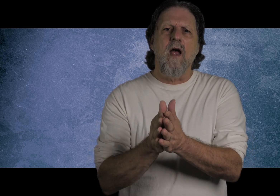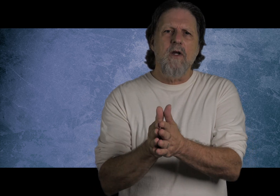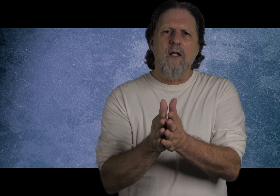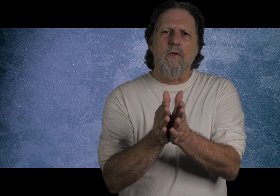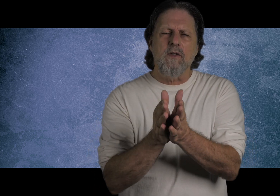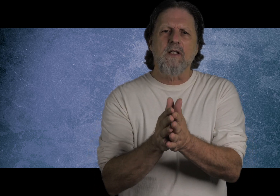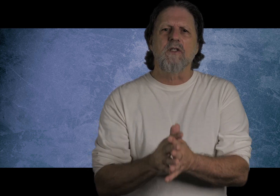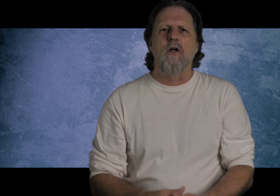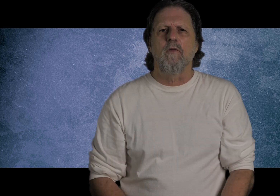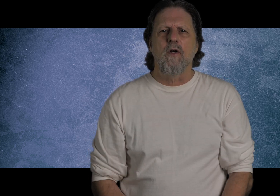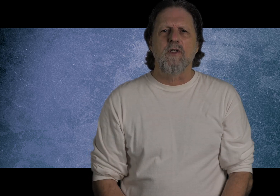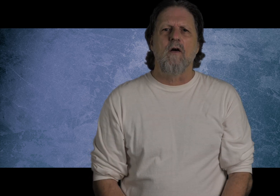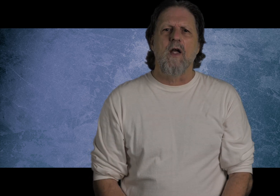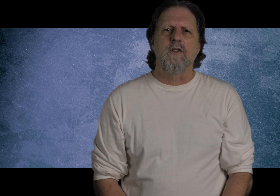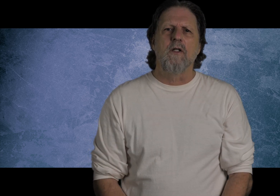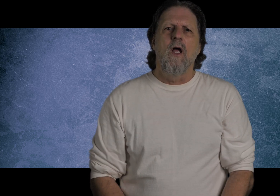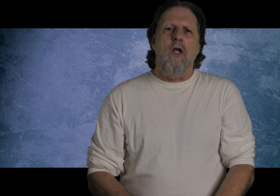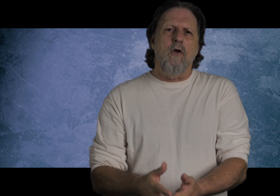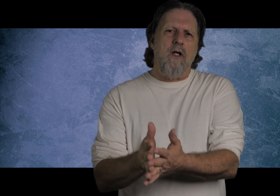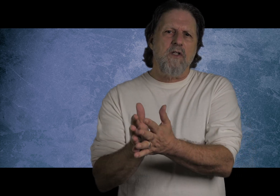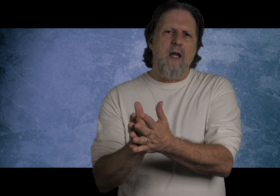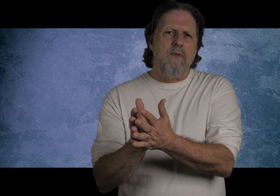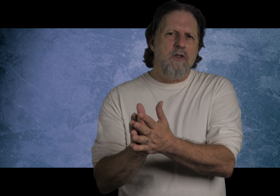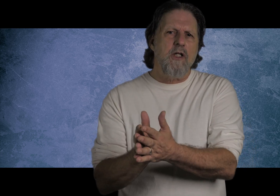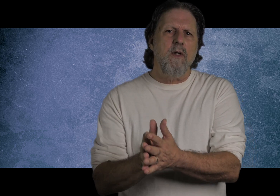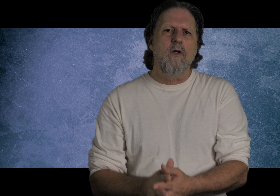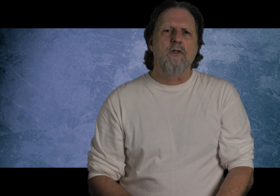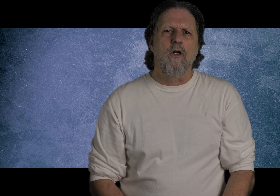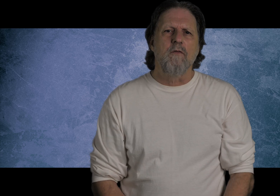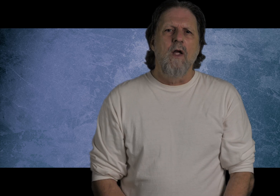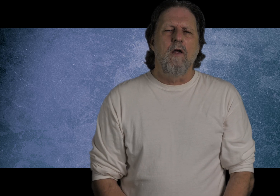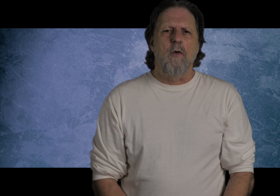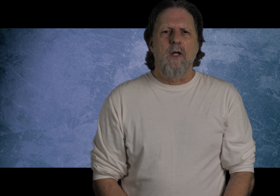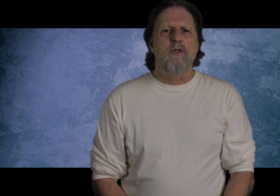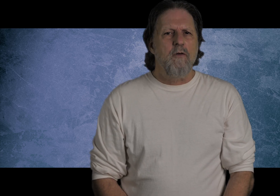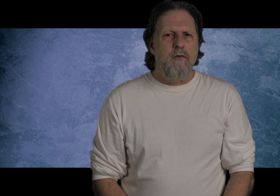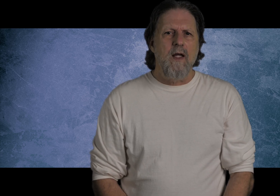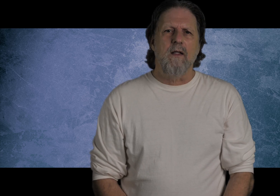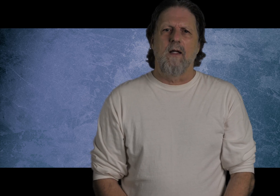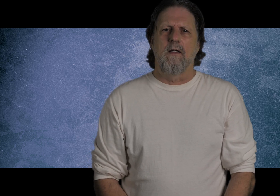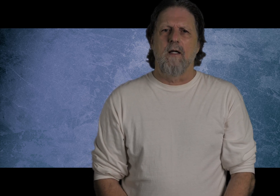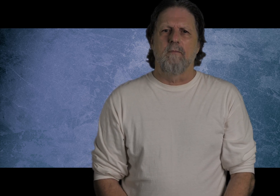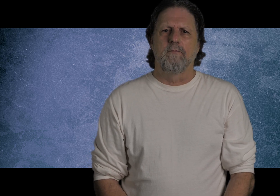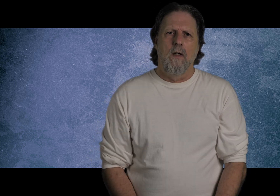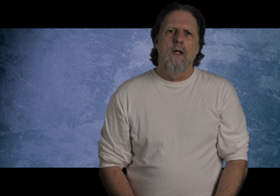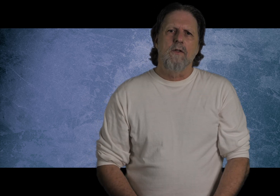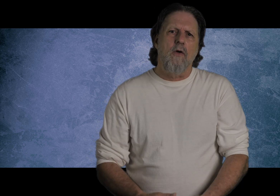everything that was necessary for your salvation. You can escape the judgment you deserve if you'll place your faith in Him. So,